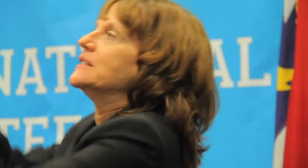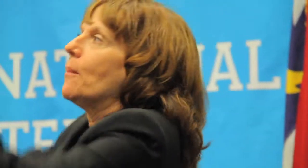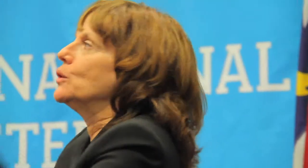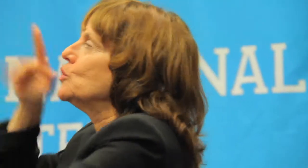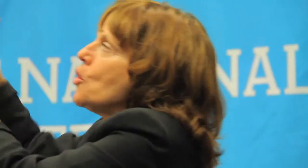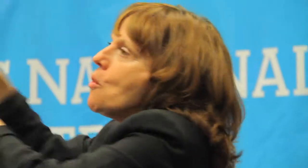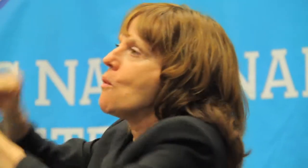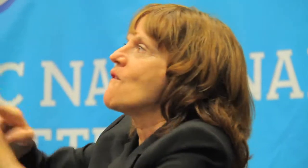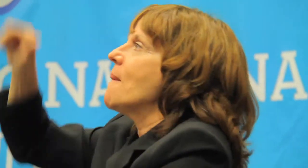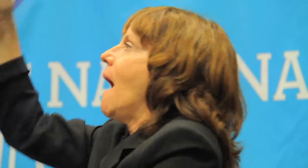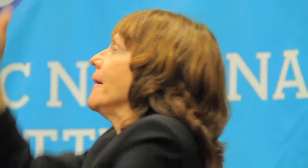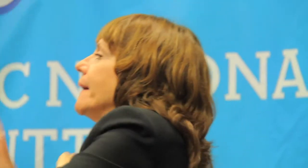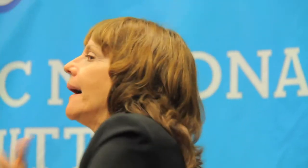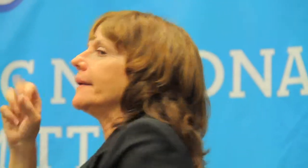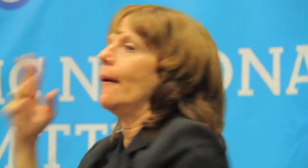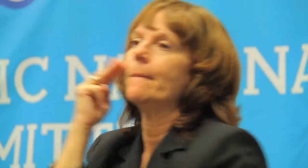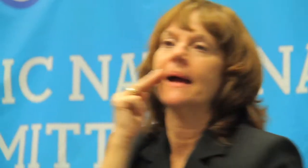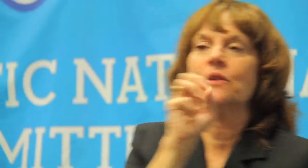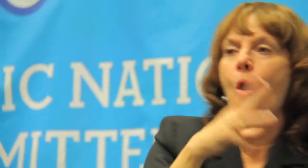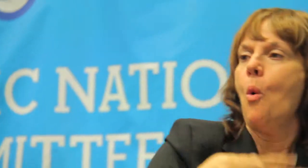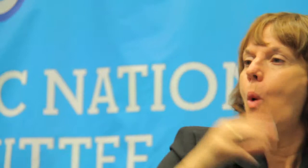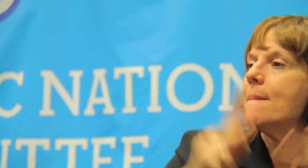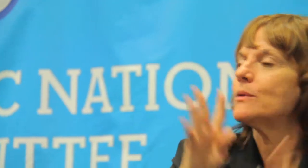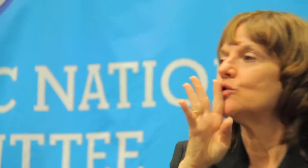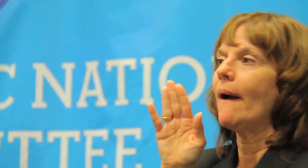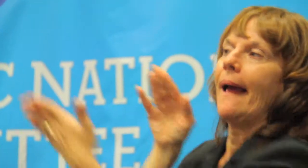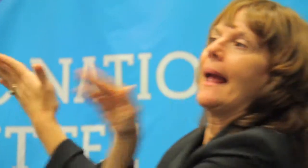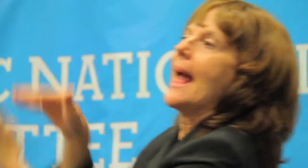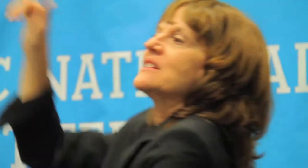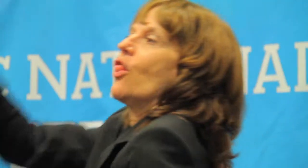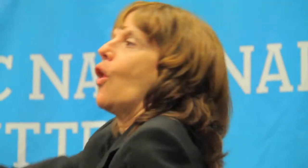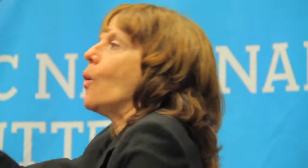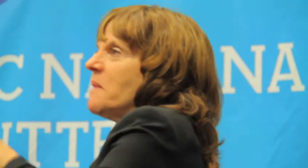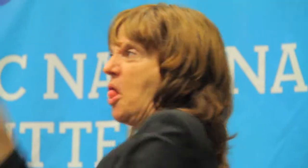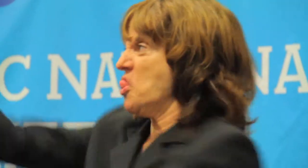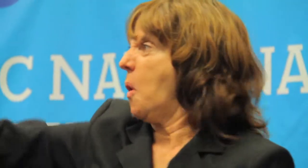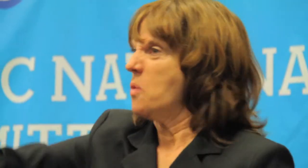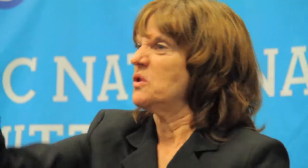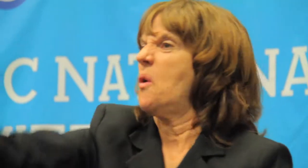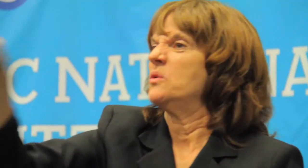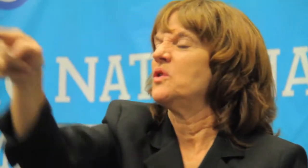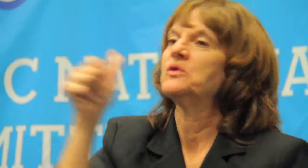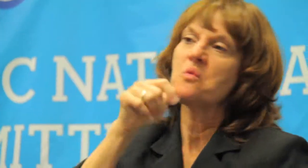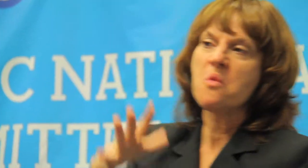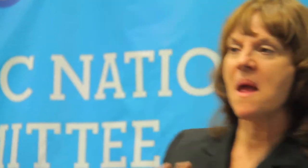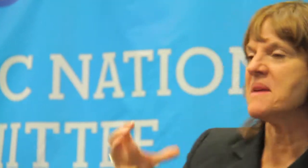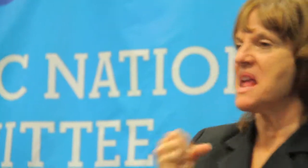Mexicans and for white people to talk about those folks, those women who are getting benefits. This is